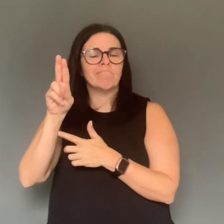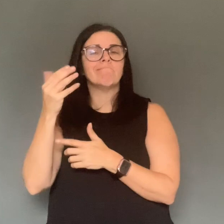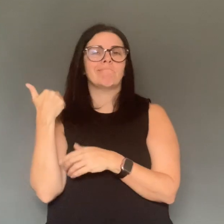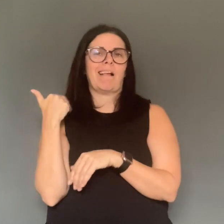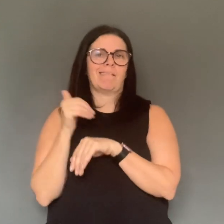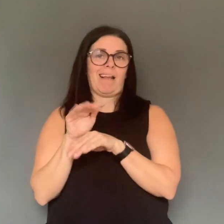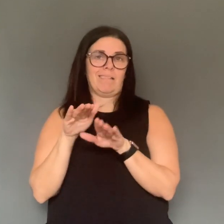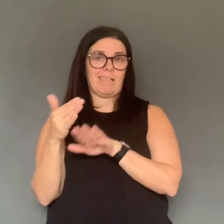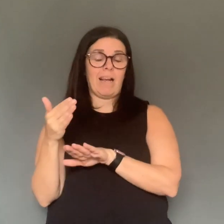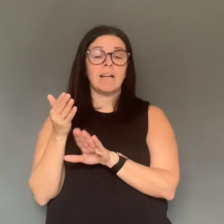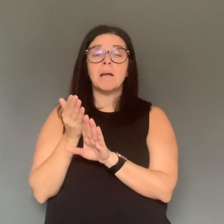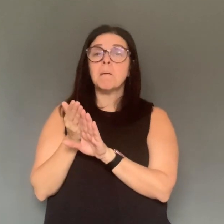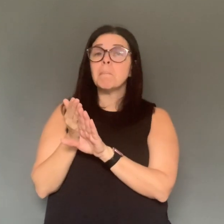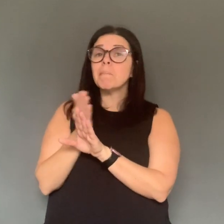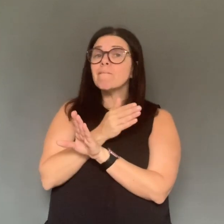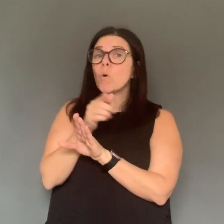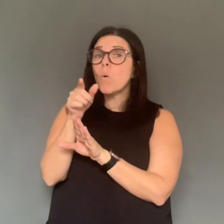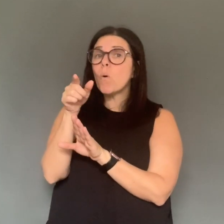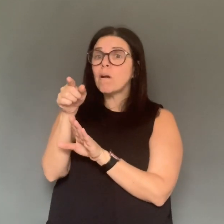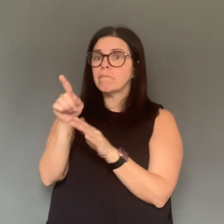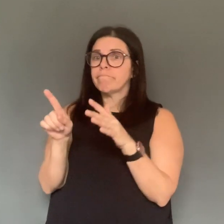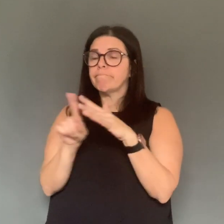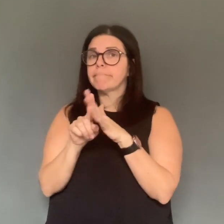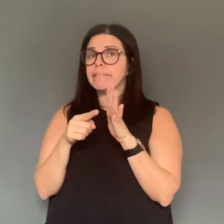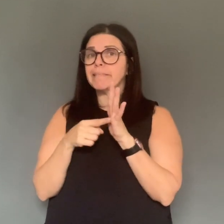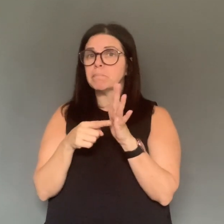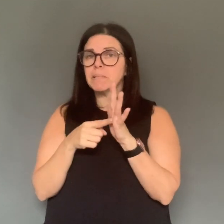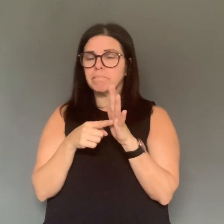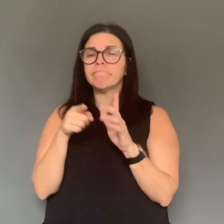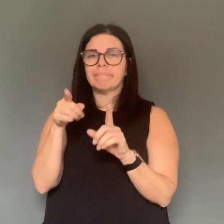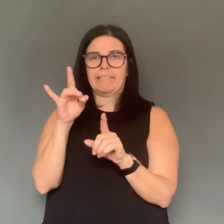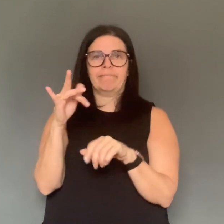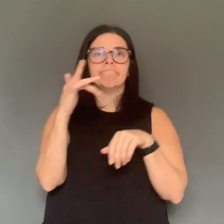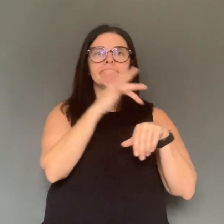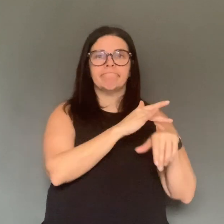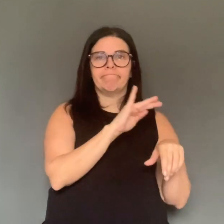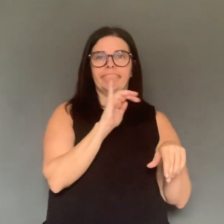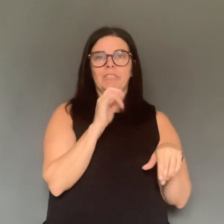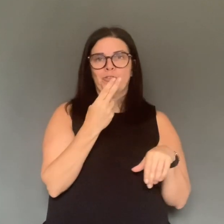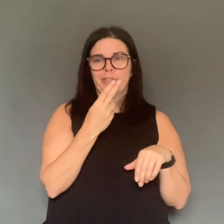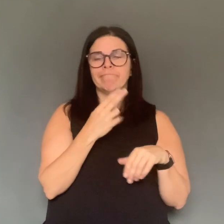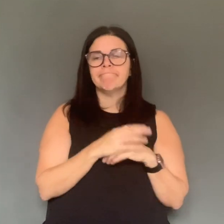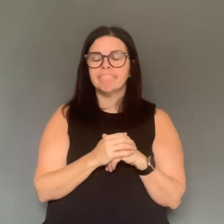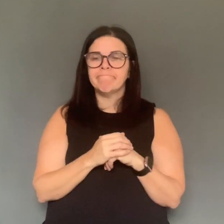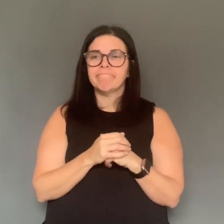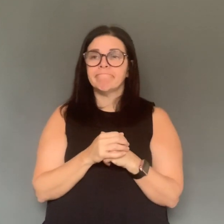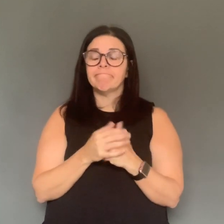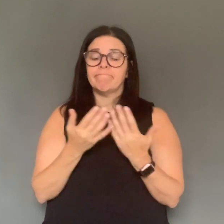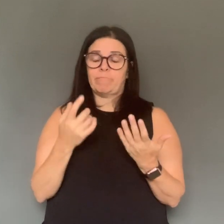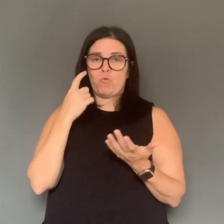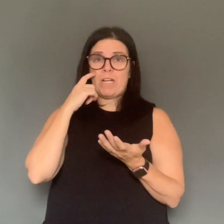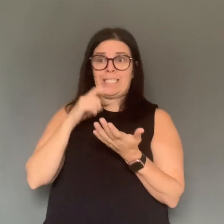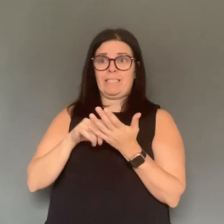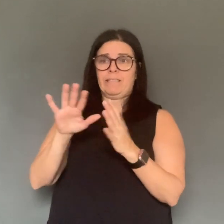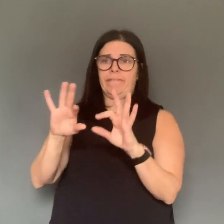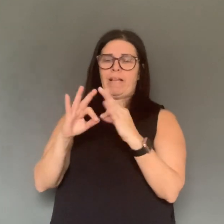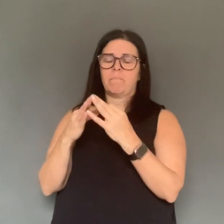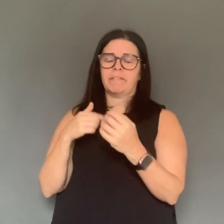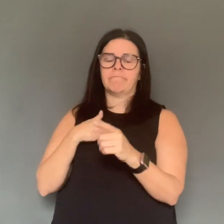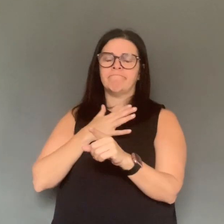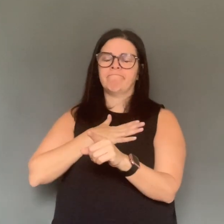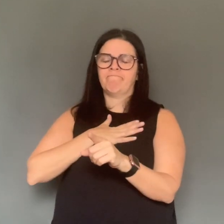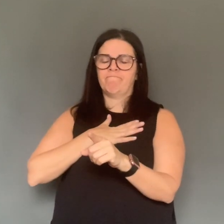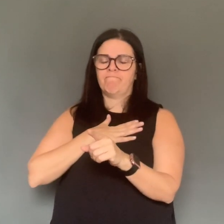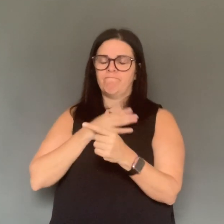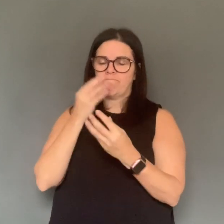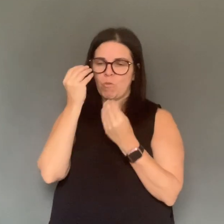We recognize that this is a very difficult time for the family of the deceased and my thoughts and prayers are with them. Seeing this tragedy